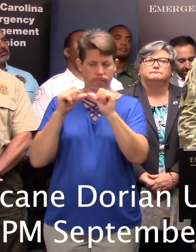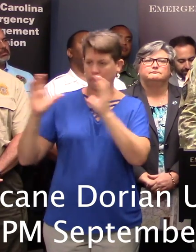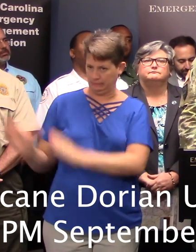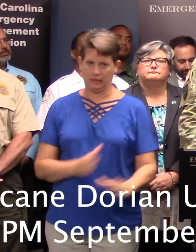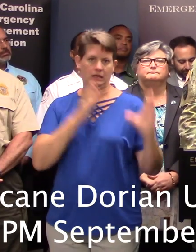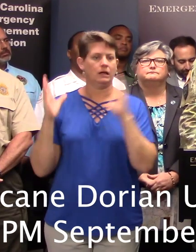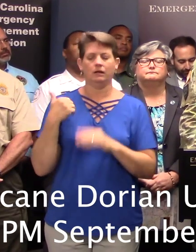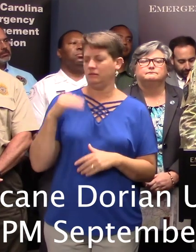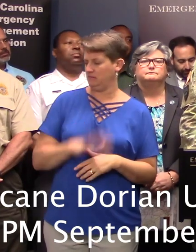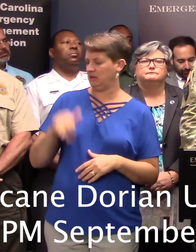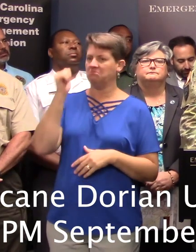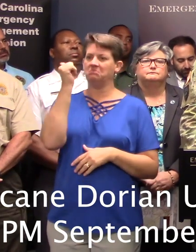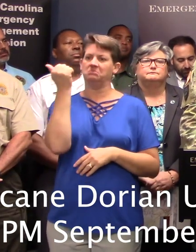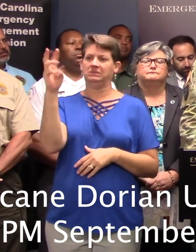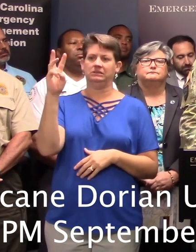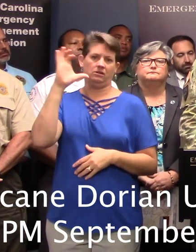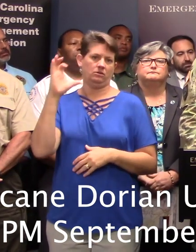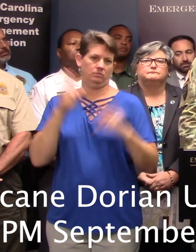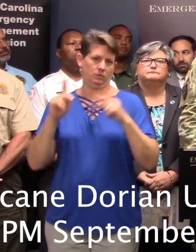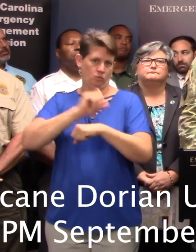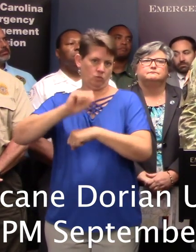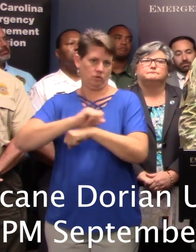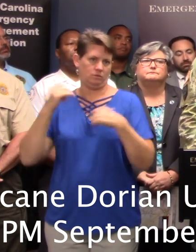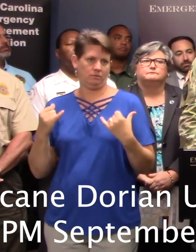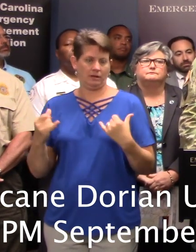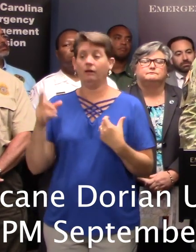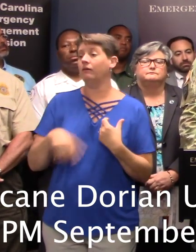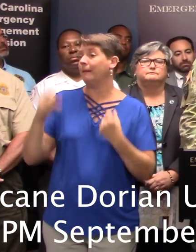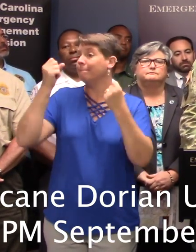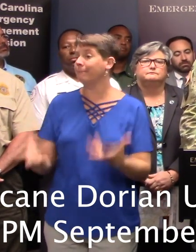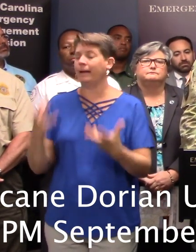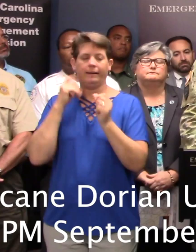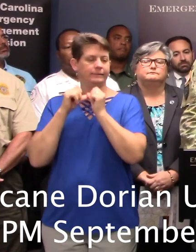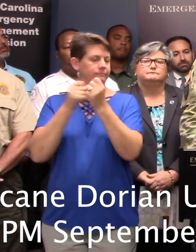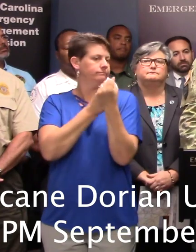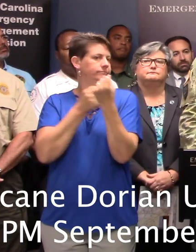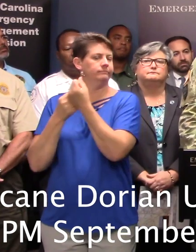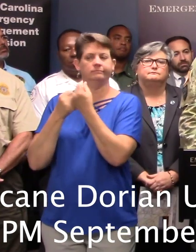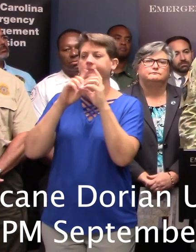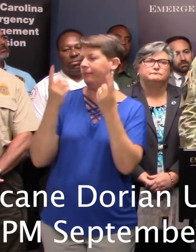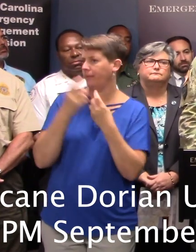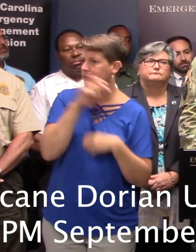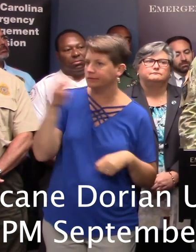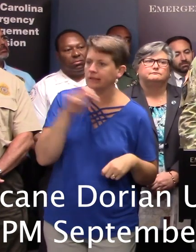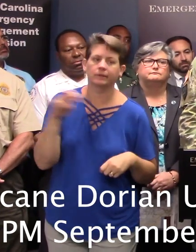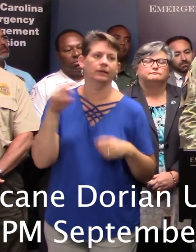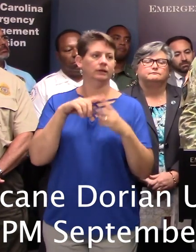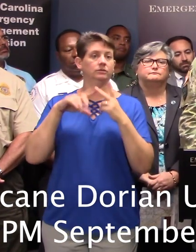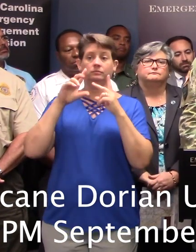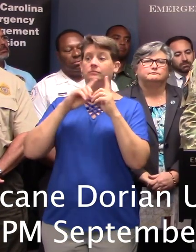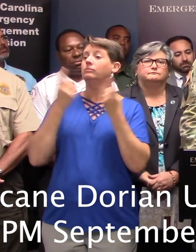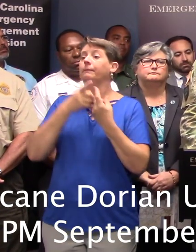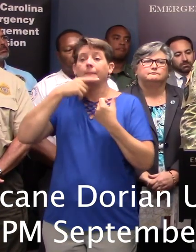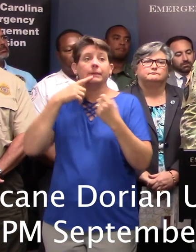We have approximately 1,600 on duty at this time. Many of those are continuing to support the Department of Transportation and the Department